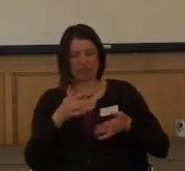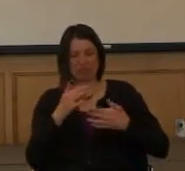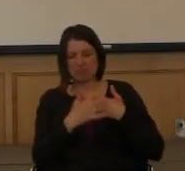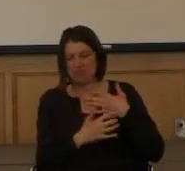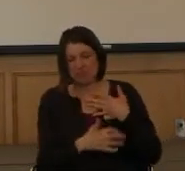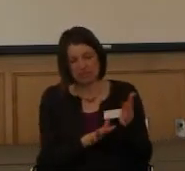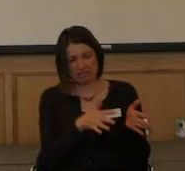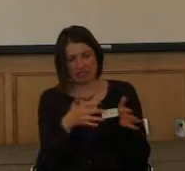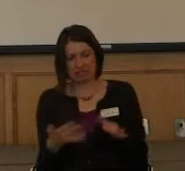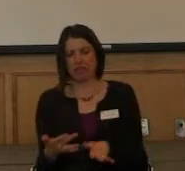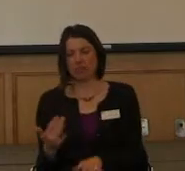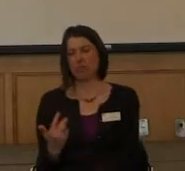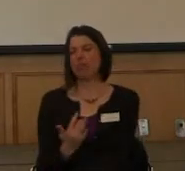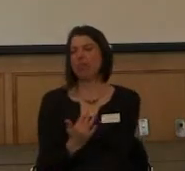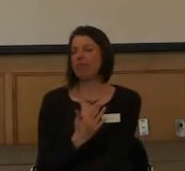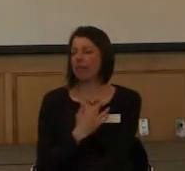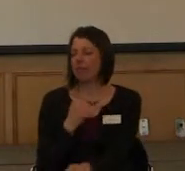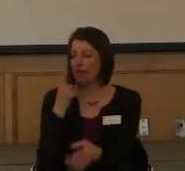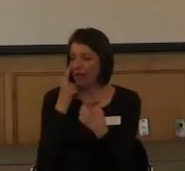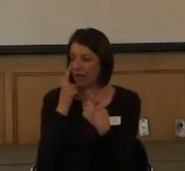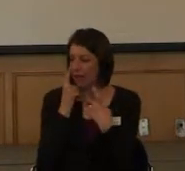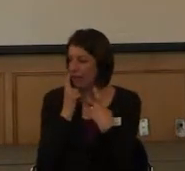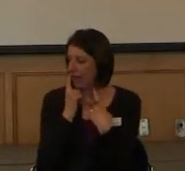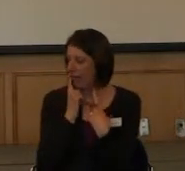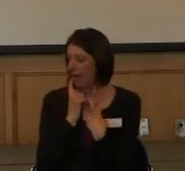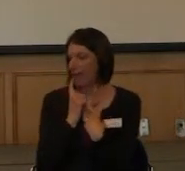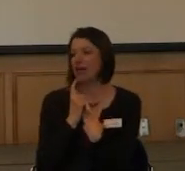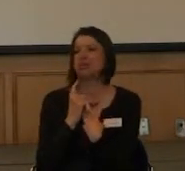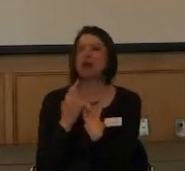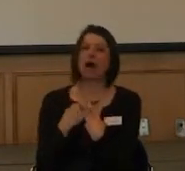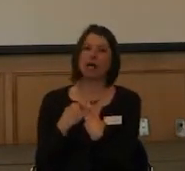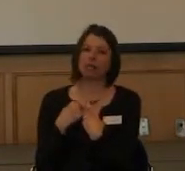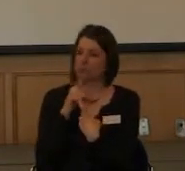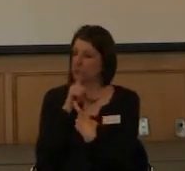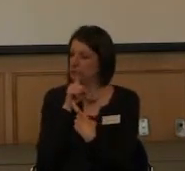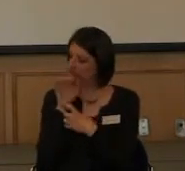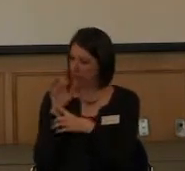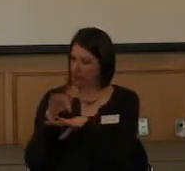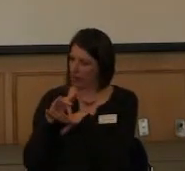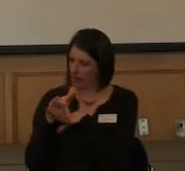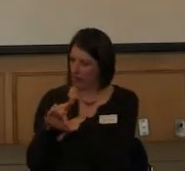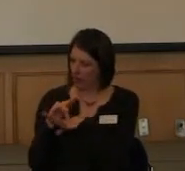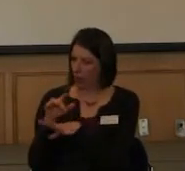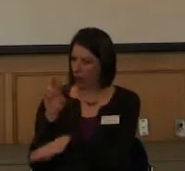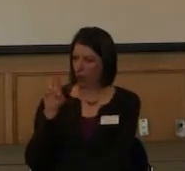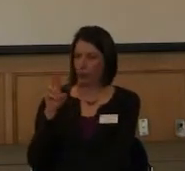affected me. So I kind of knew the rhinos. They're so cute when they're little.